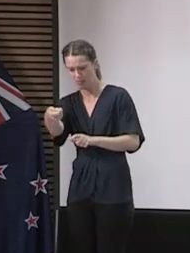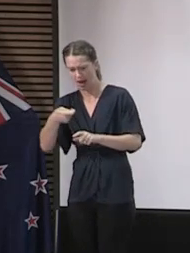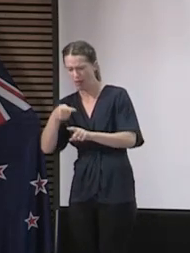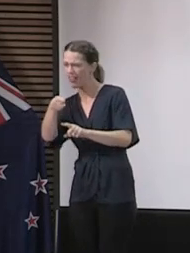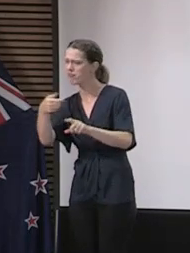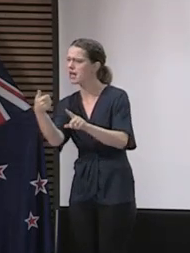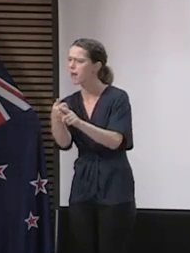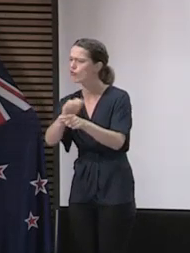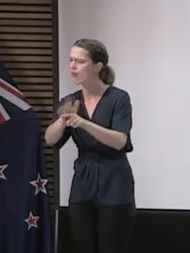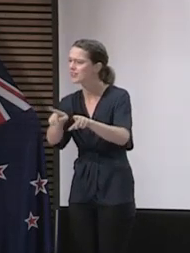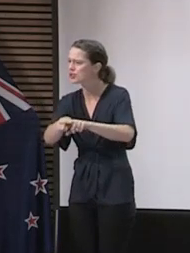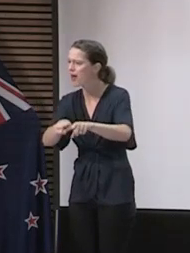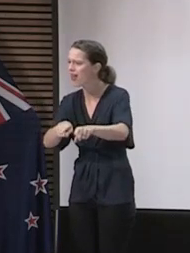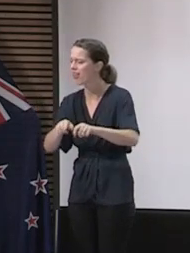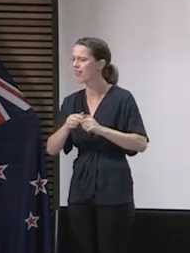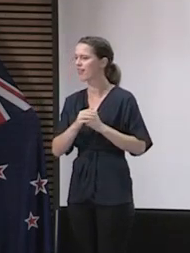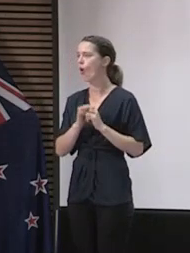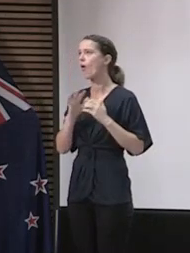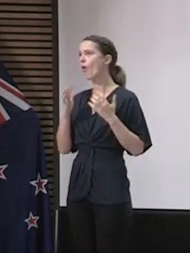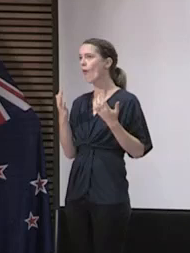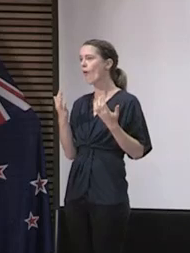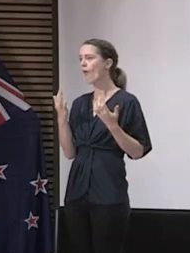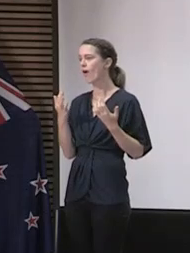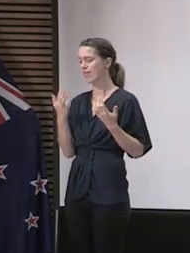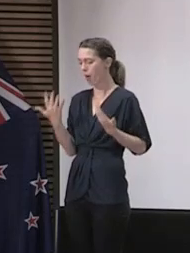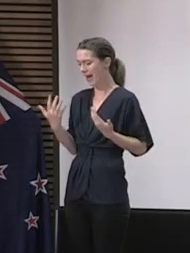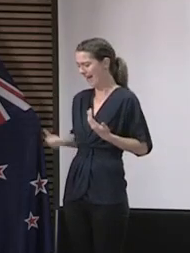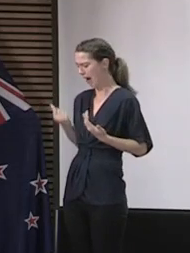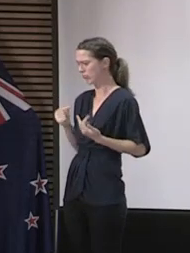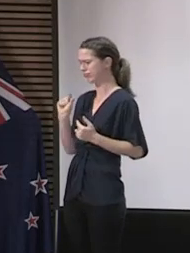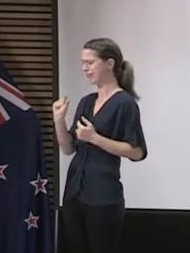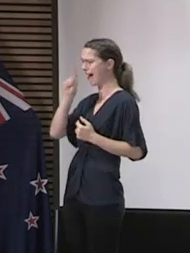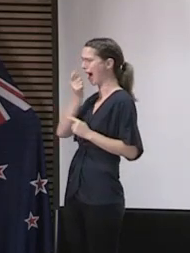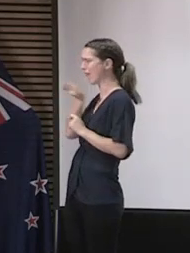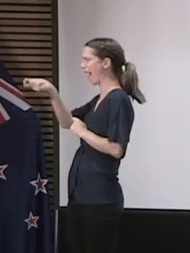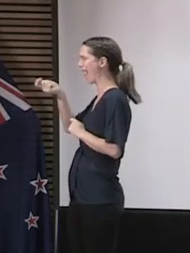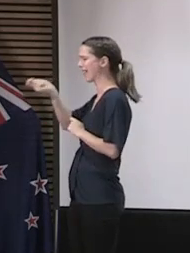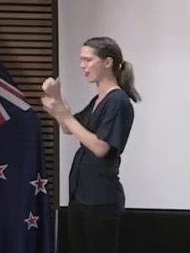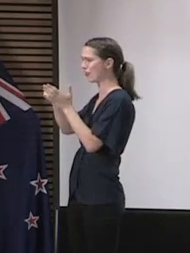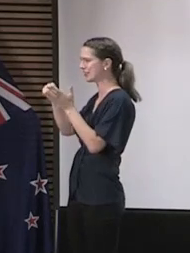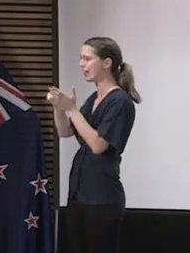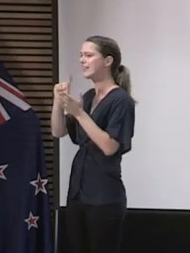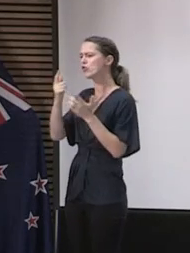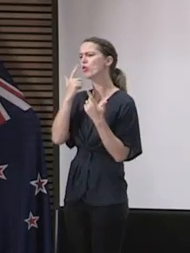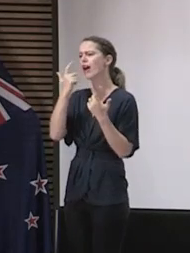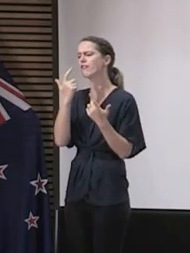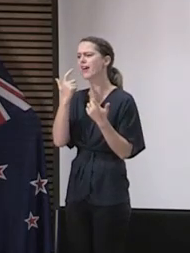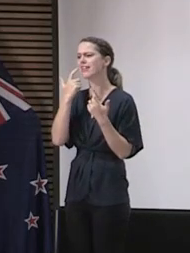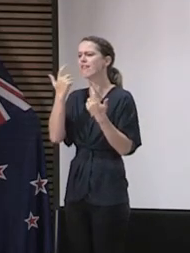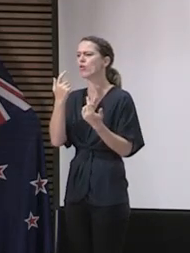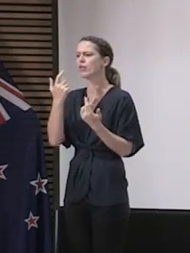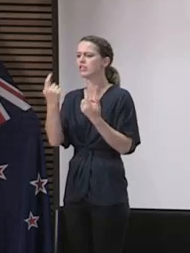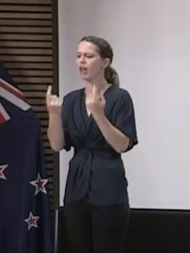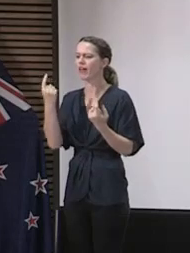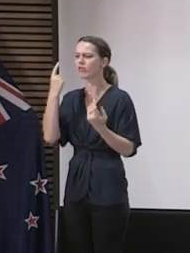-19, or who might not, for instance, have the income at this time to meet some of the ongoing costs that they have. I'll clarify a couple of